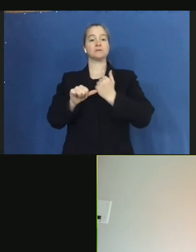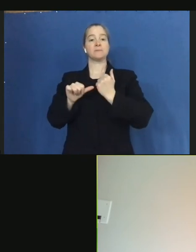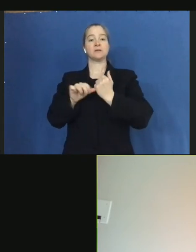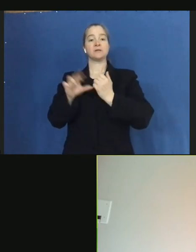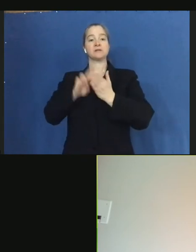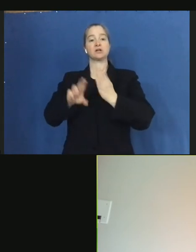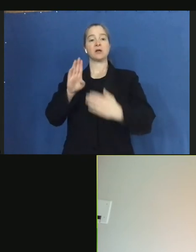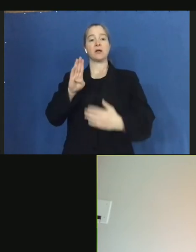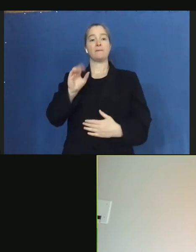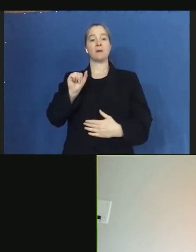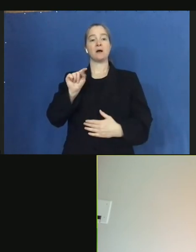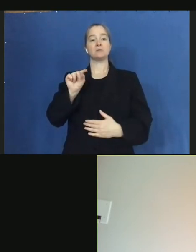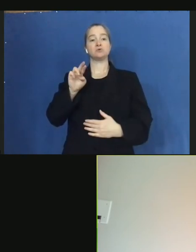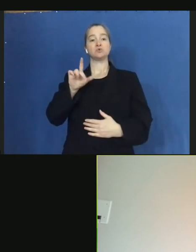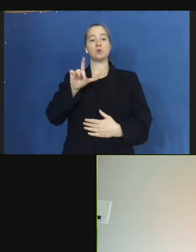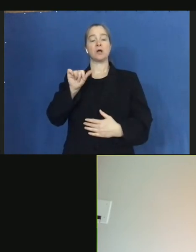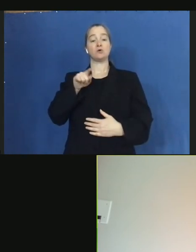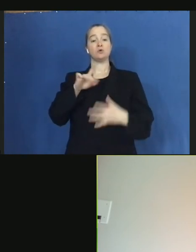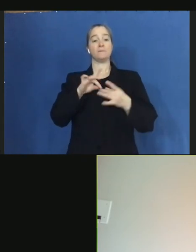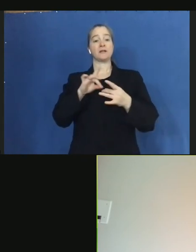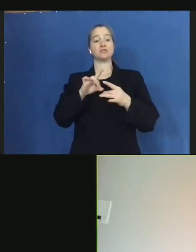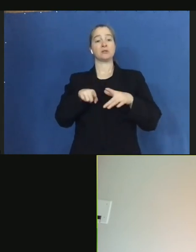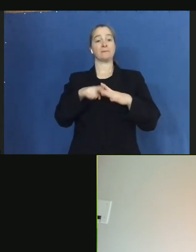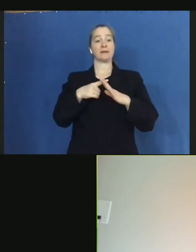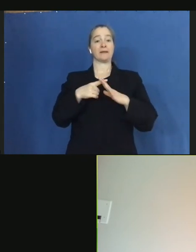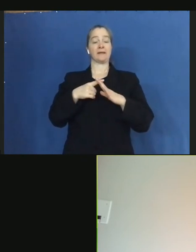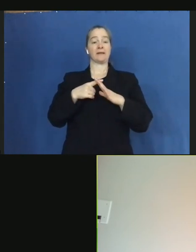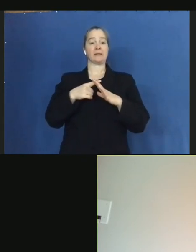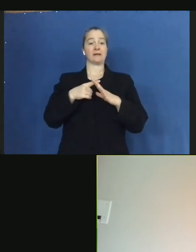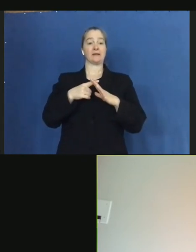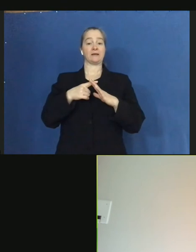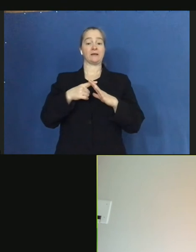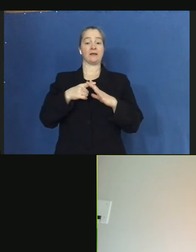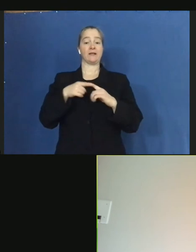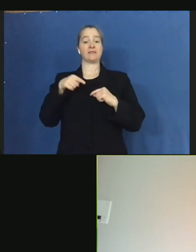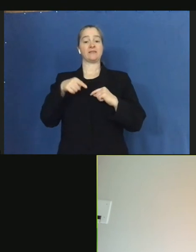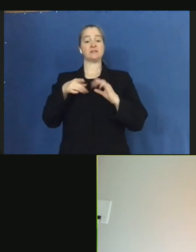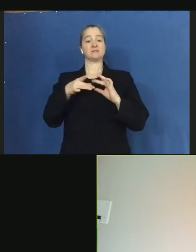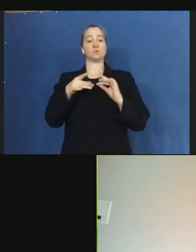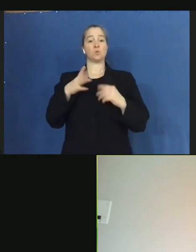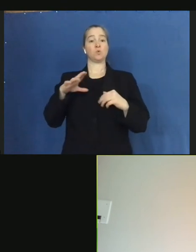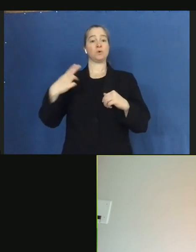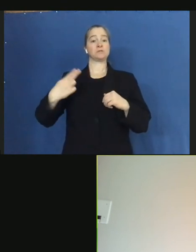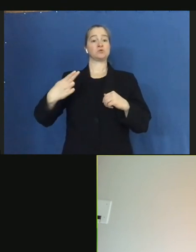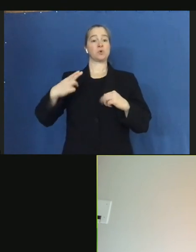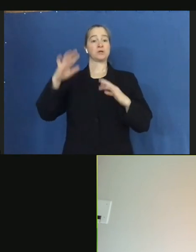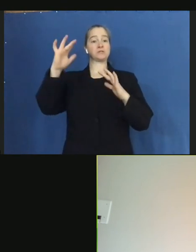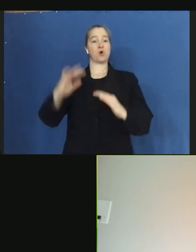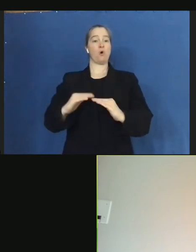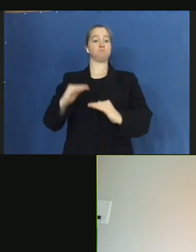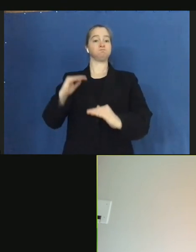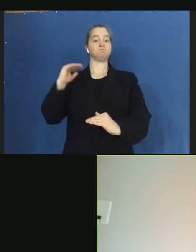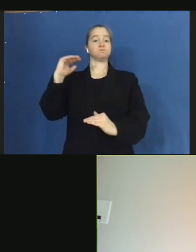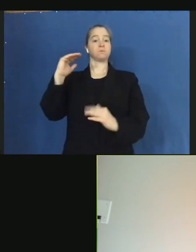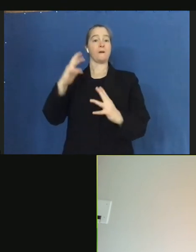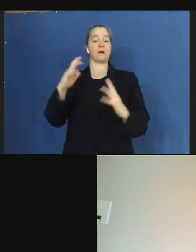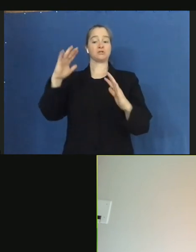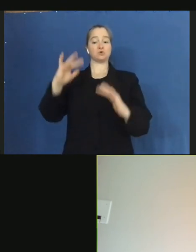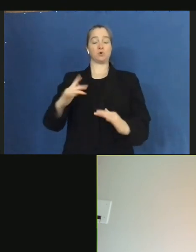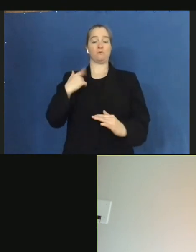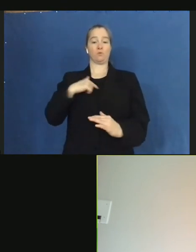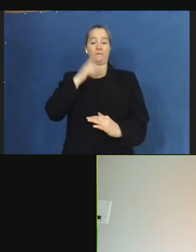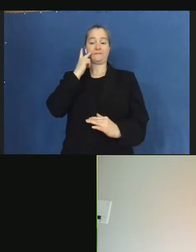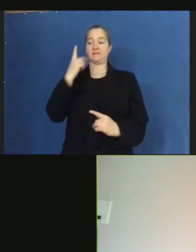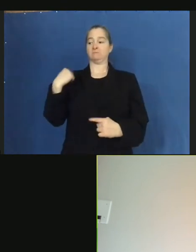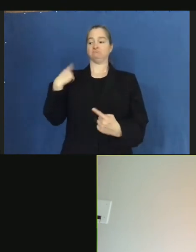You mentioned at the beginning of the presser that this is more or less a historic snow event, at least as much snow as we've seen in the last couple of years.